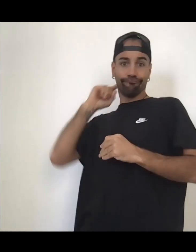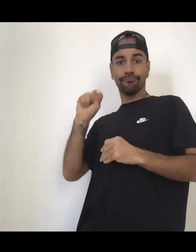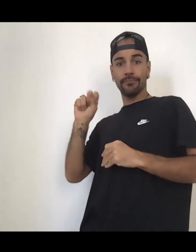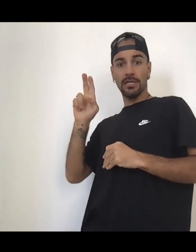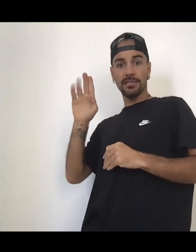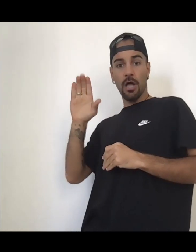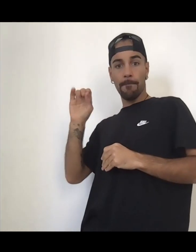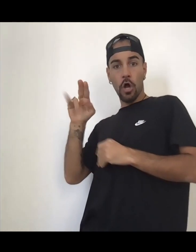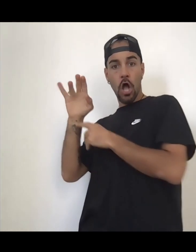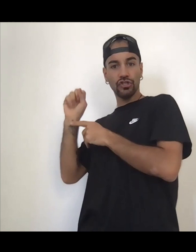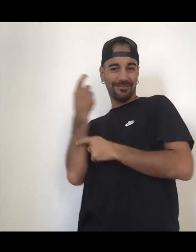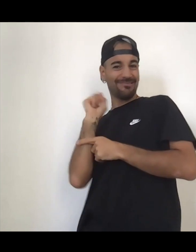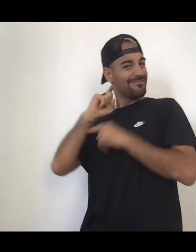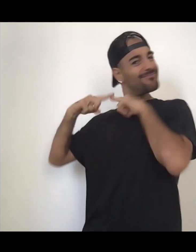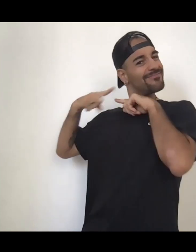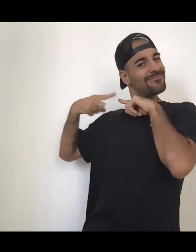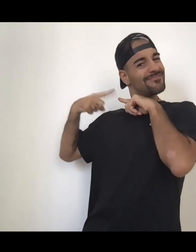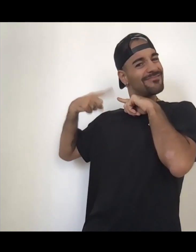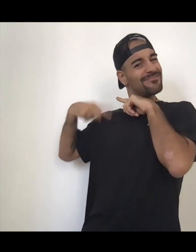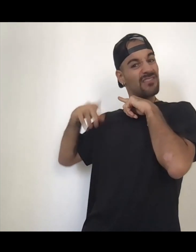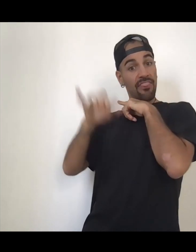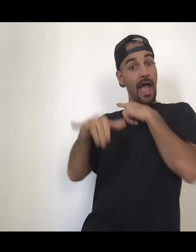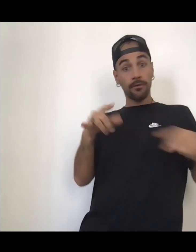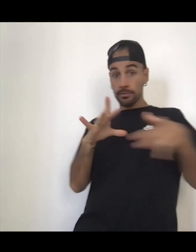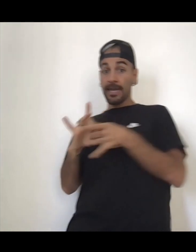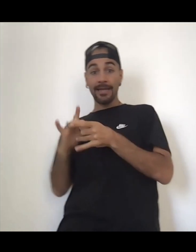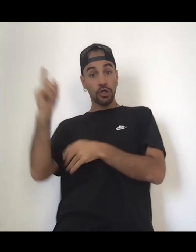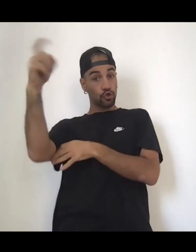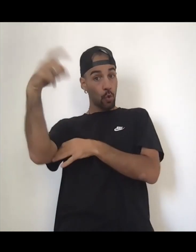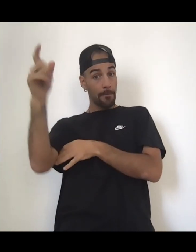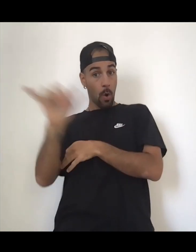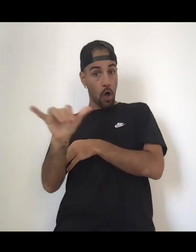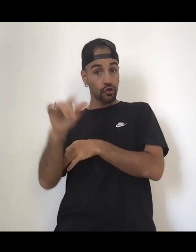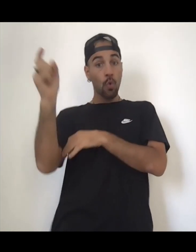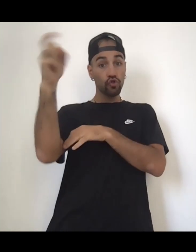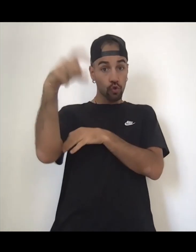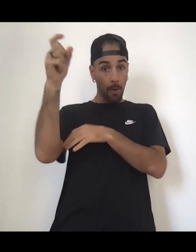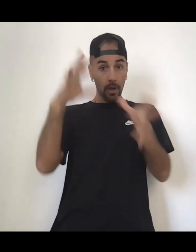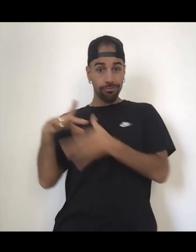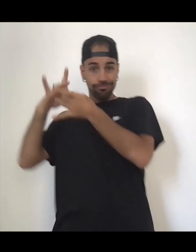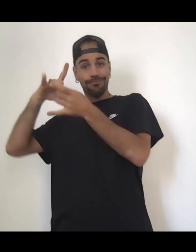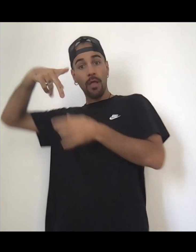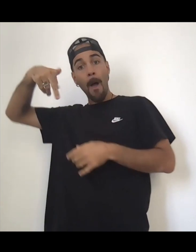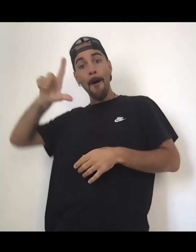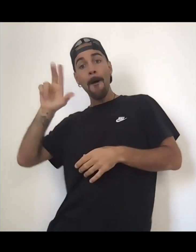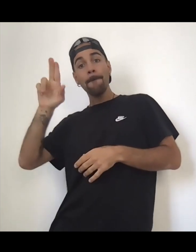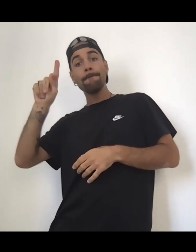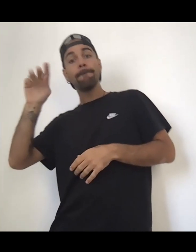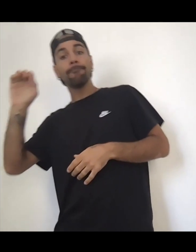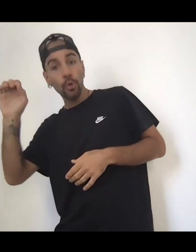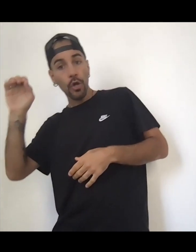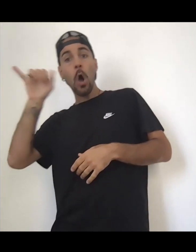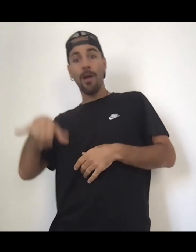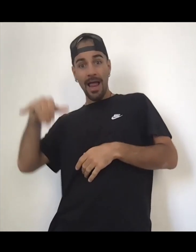by Pluto. Pluto is like not only death and decay like Scorpio but Pluto takes it one step further. It's like when